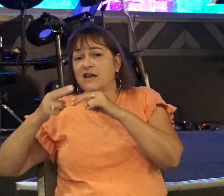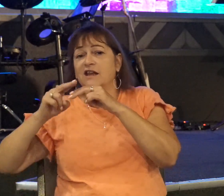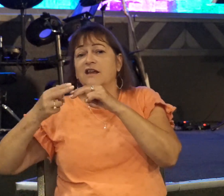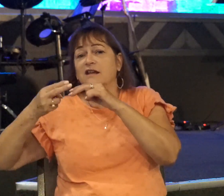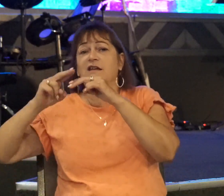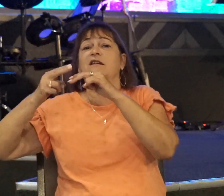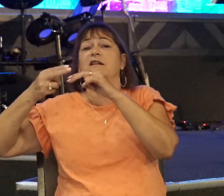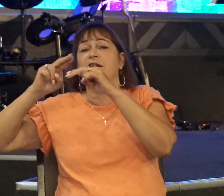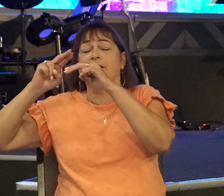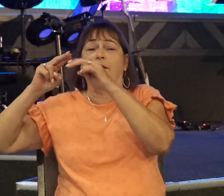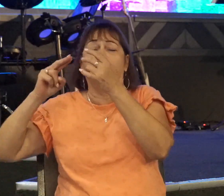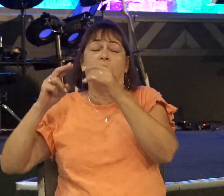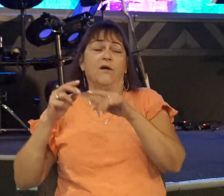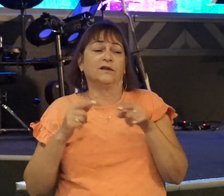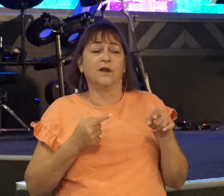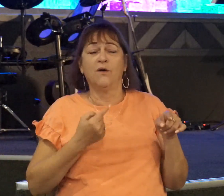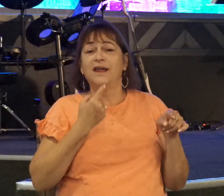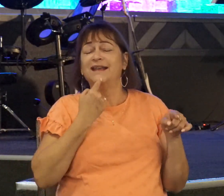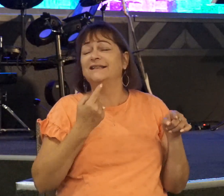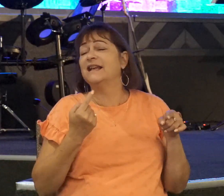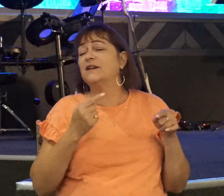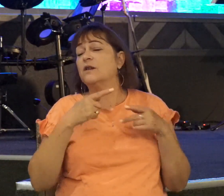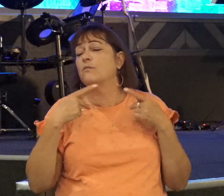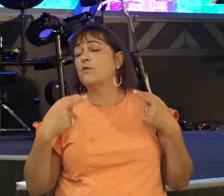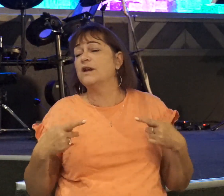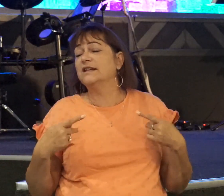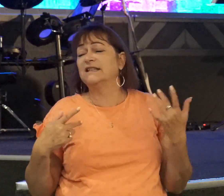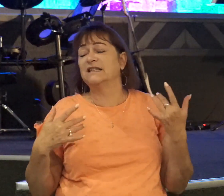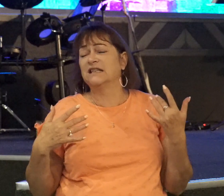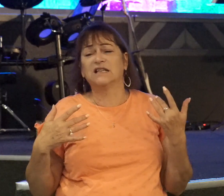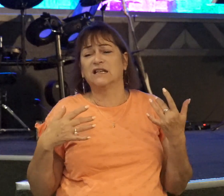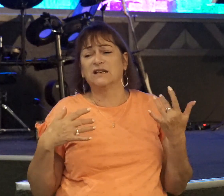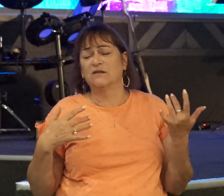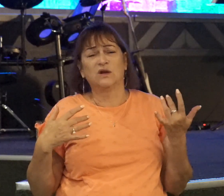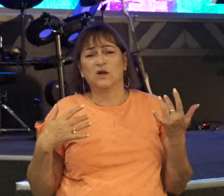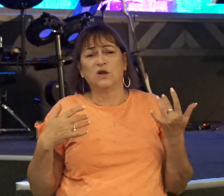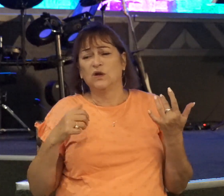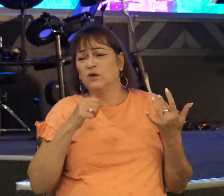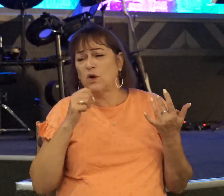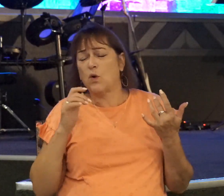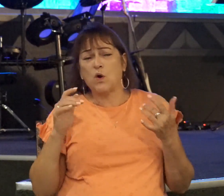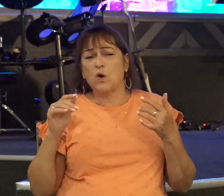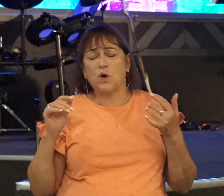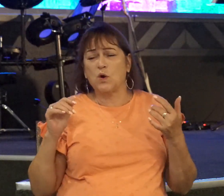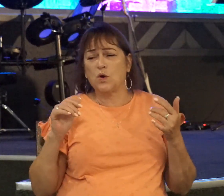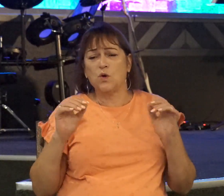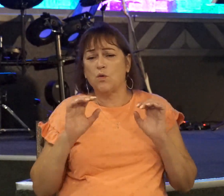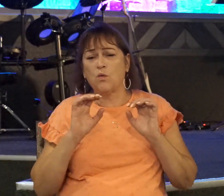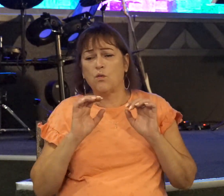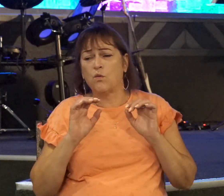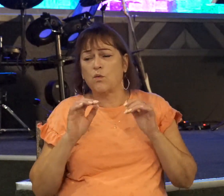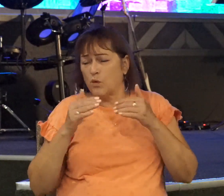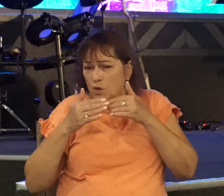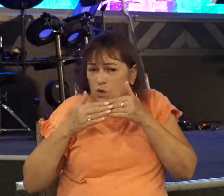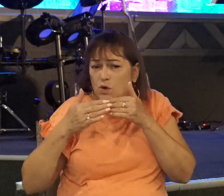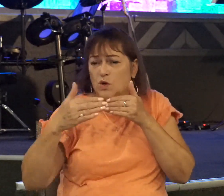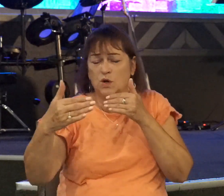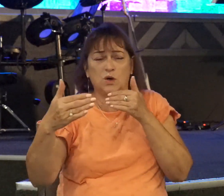And so, Saul said to the priest, Withdraw your hand. Then, Saul and all the people who were with him